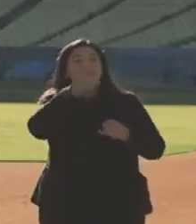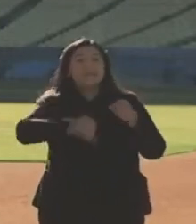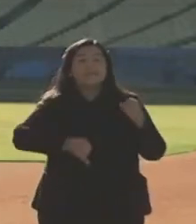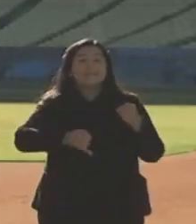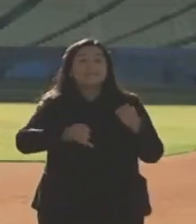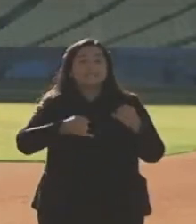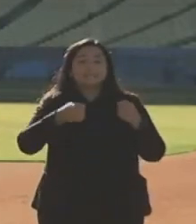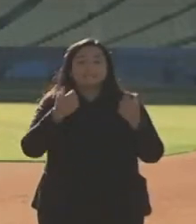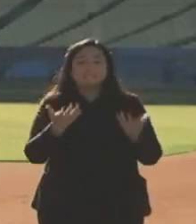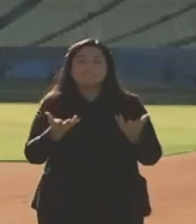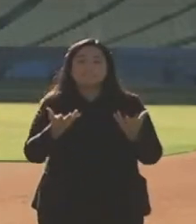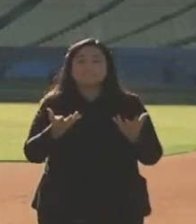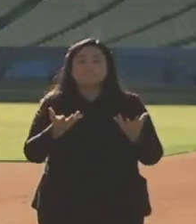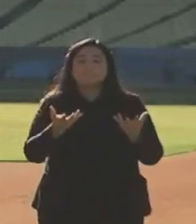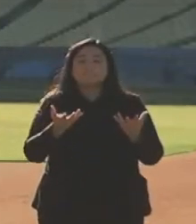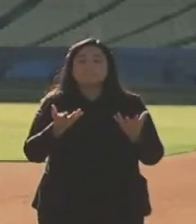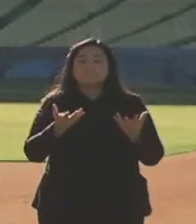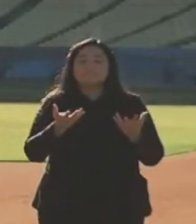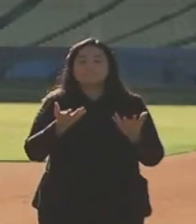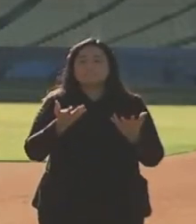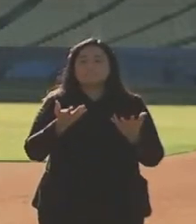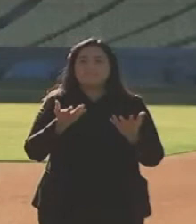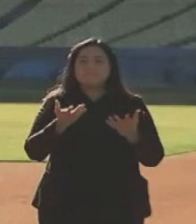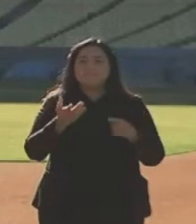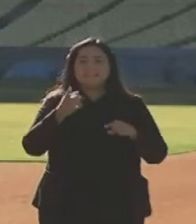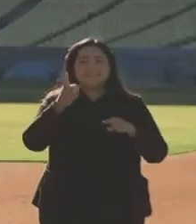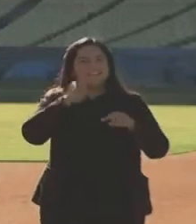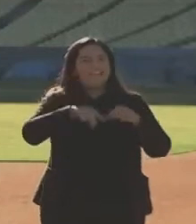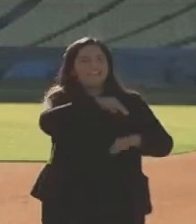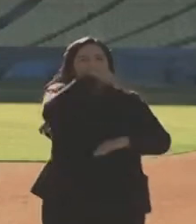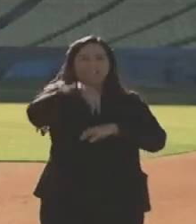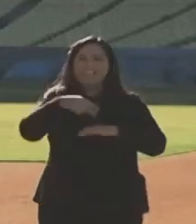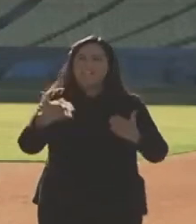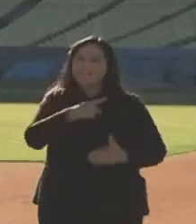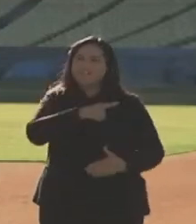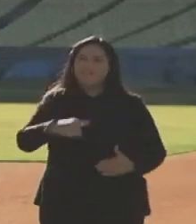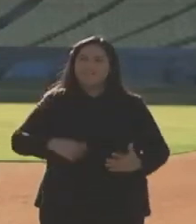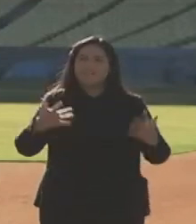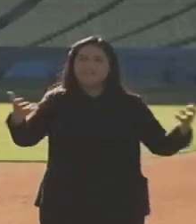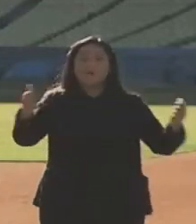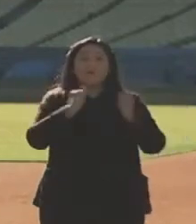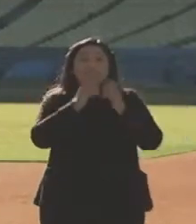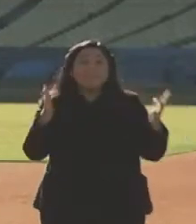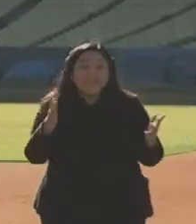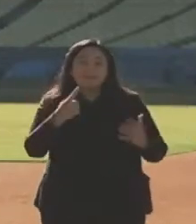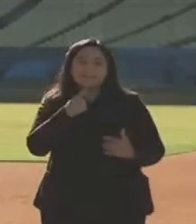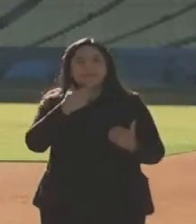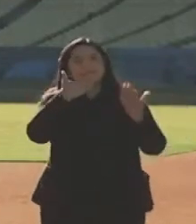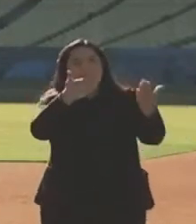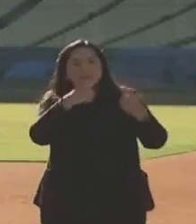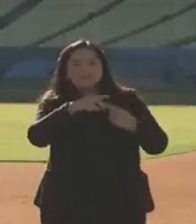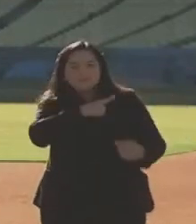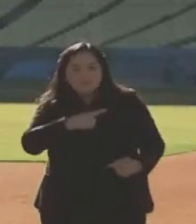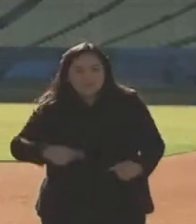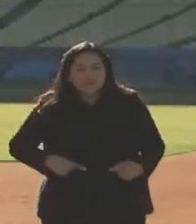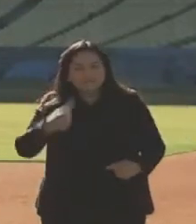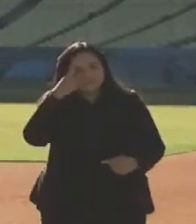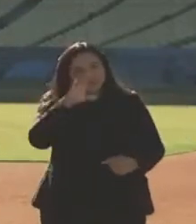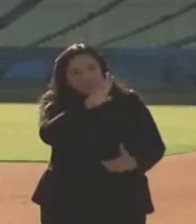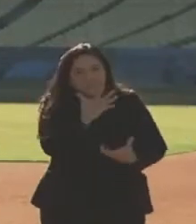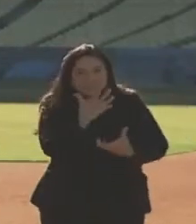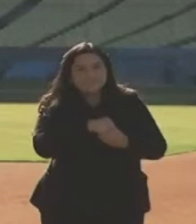exception, I can never step on this field without saying thank you to the great Dodgers for their civic participation,